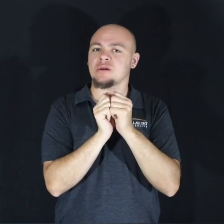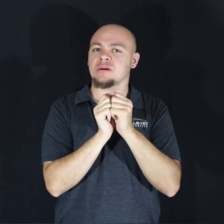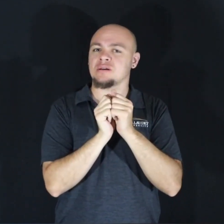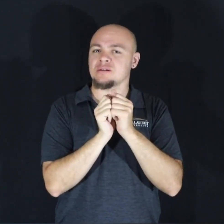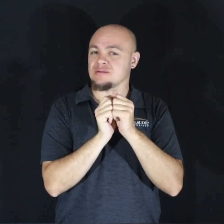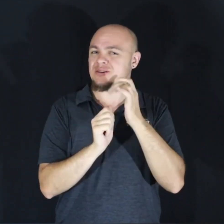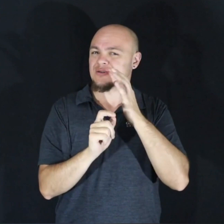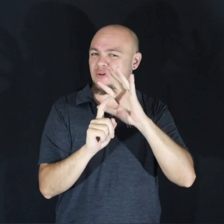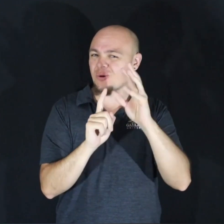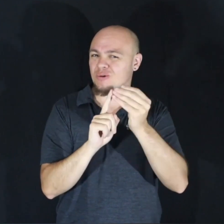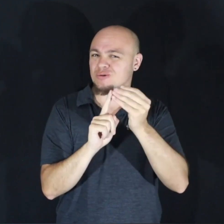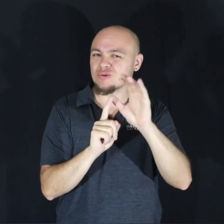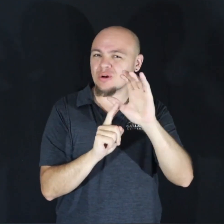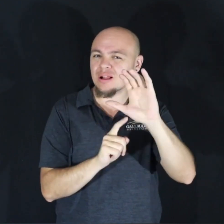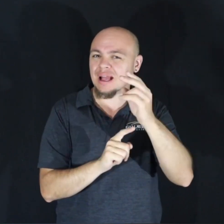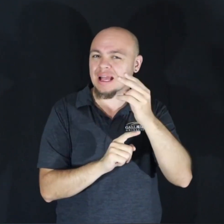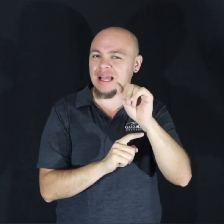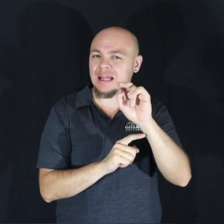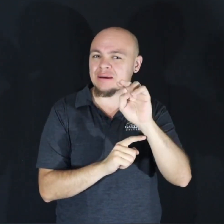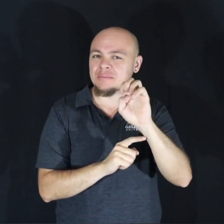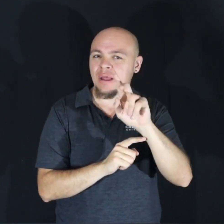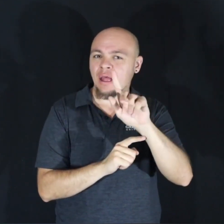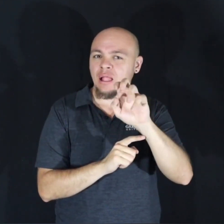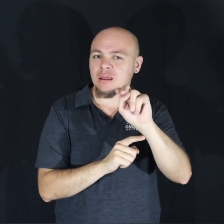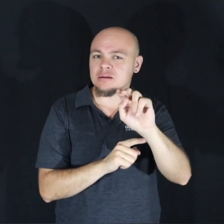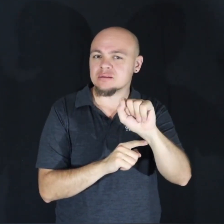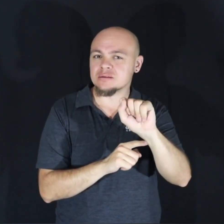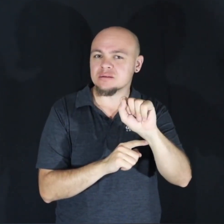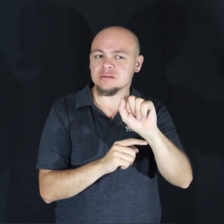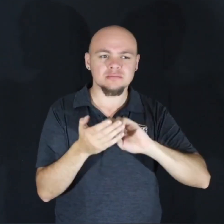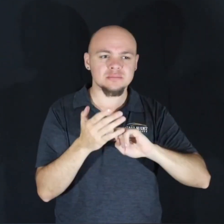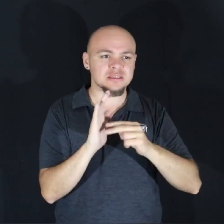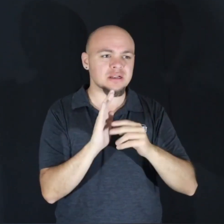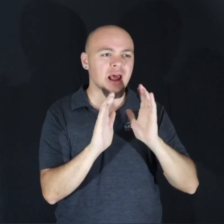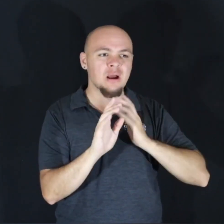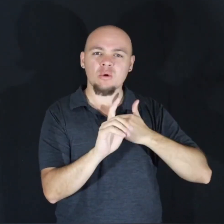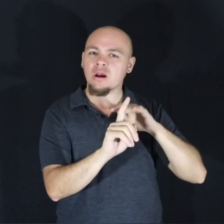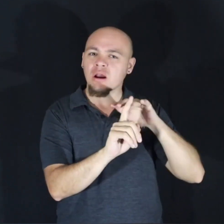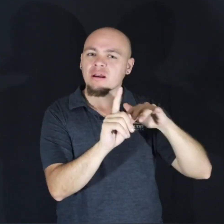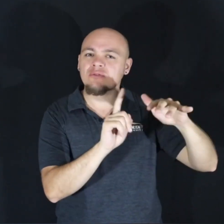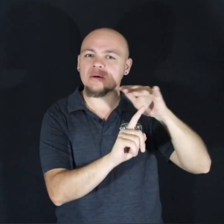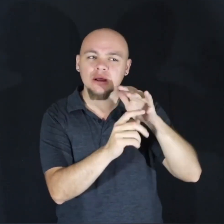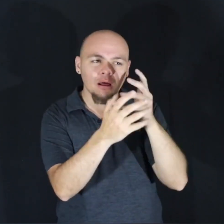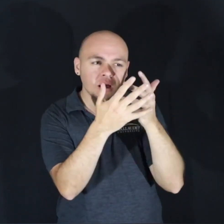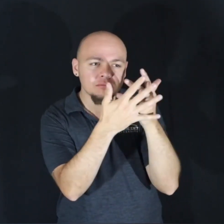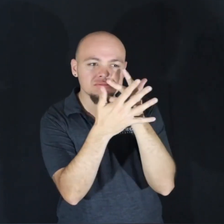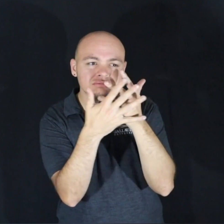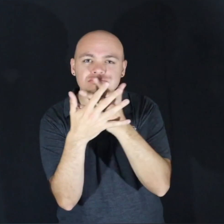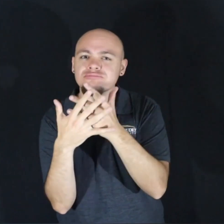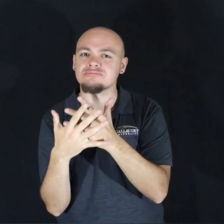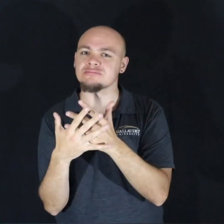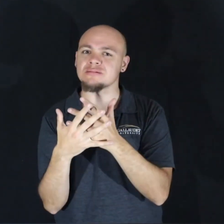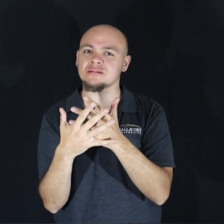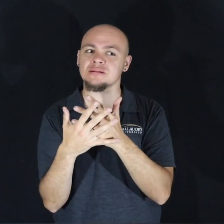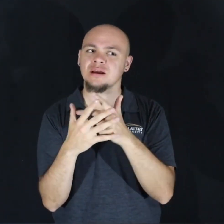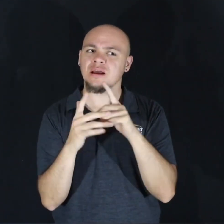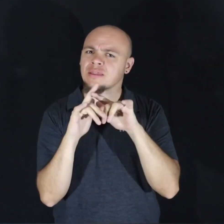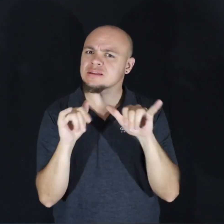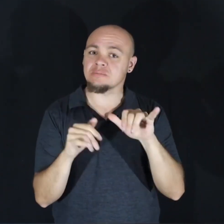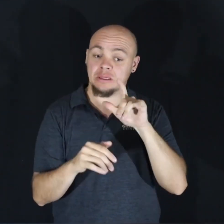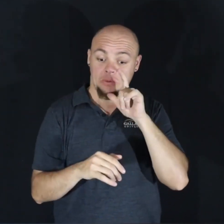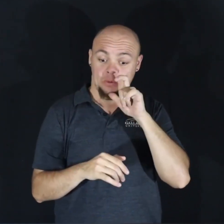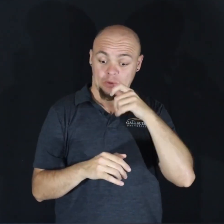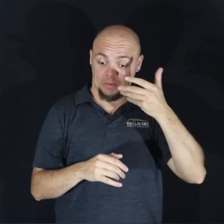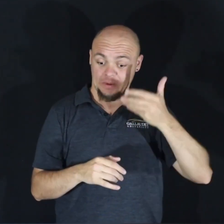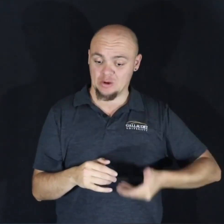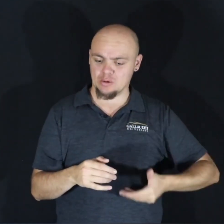chameleons of culture, seamlessly blending into our environments while wholeheartedly retaining the essence of